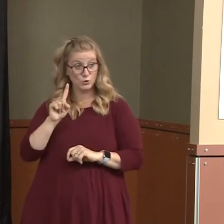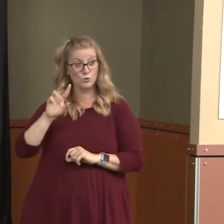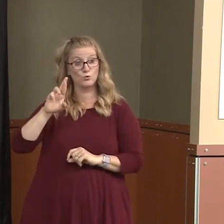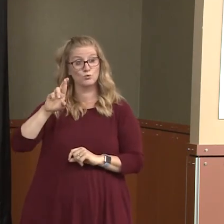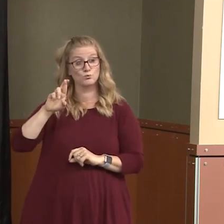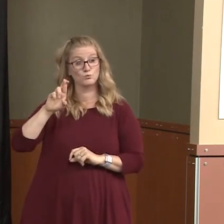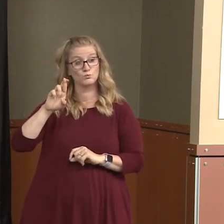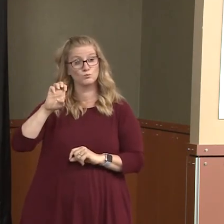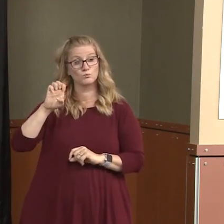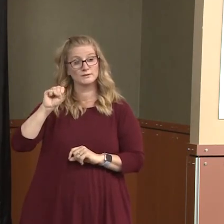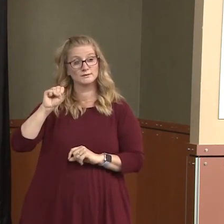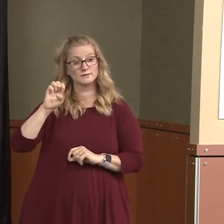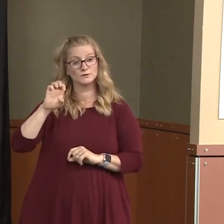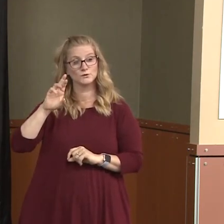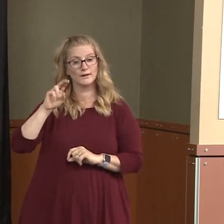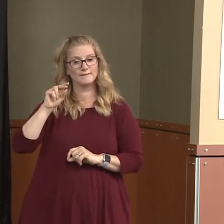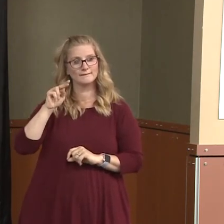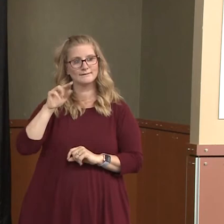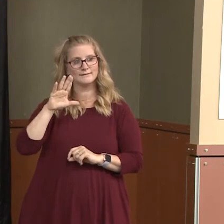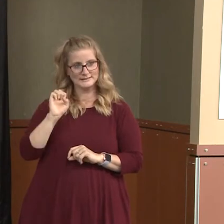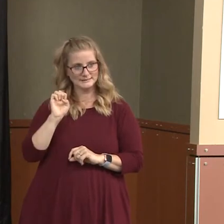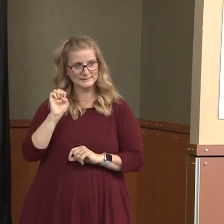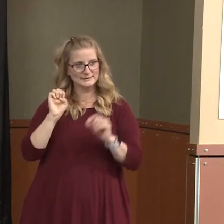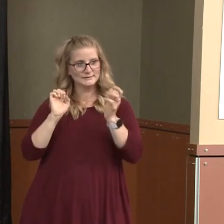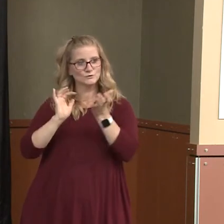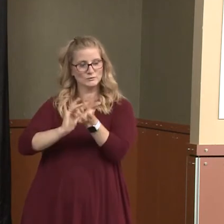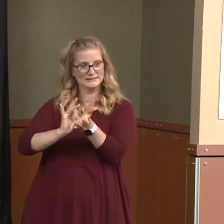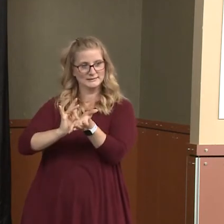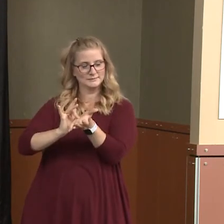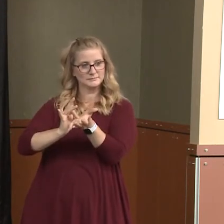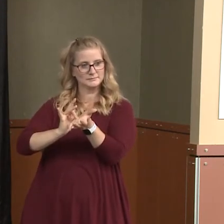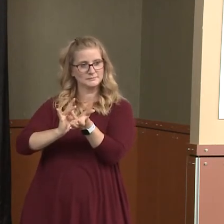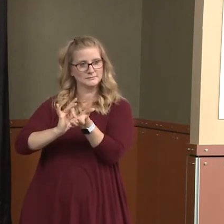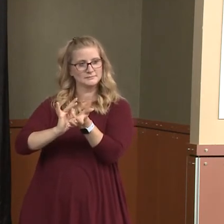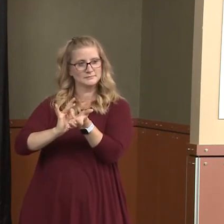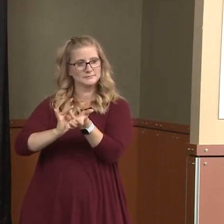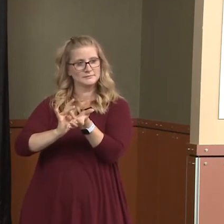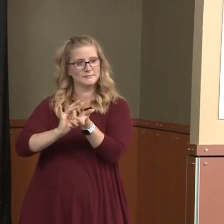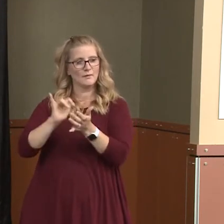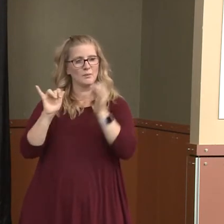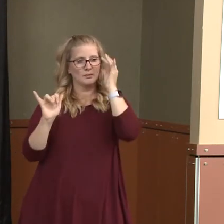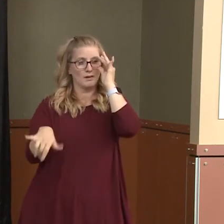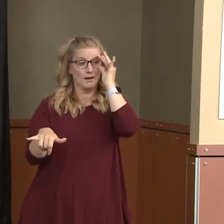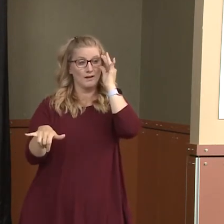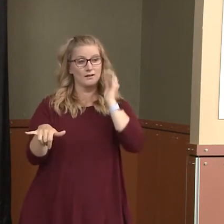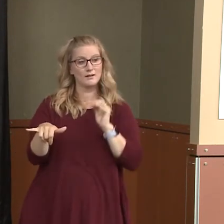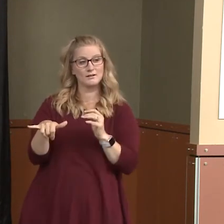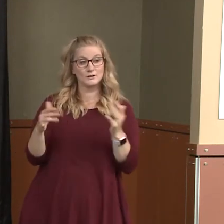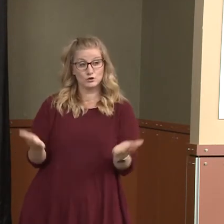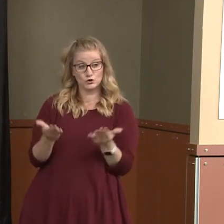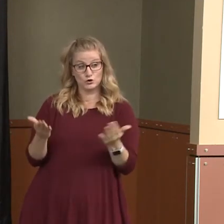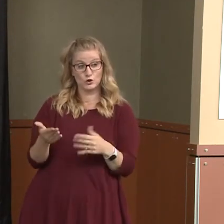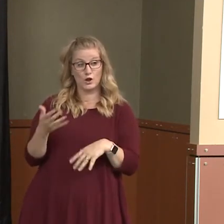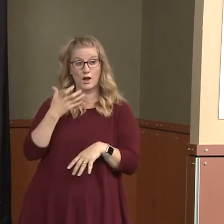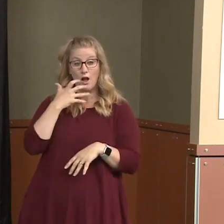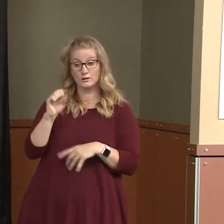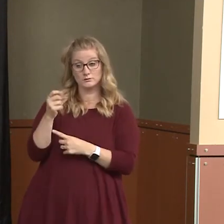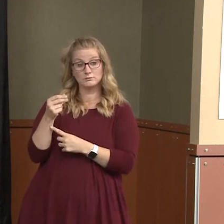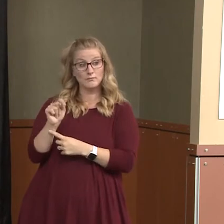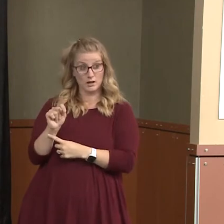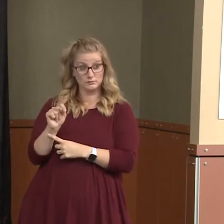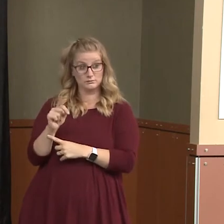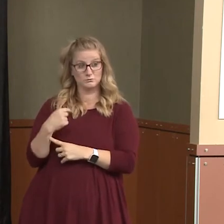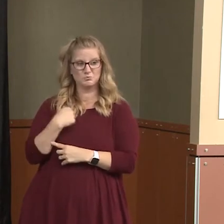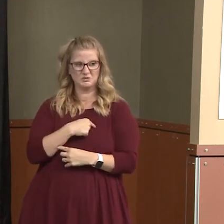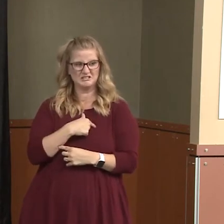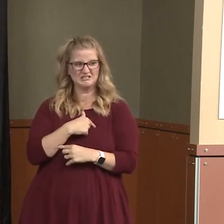appropriate. So we're in pretty good shape there. I think a better question for us all to be asking right now, and I really appreciate it when people in the community ask